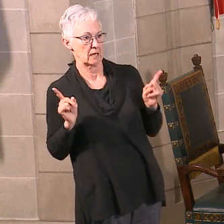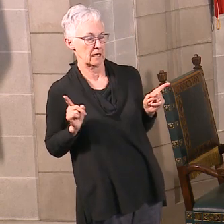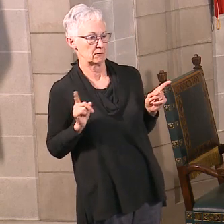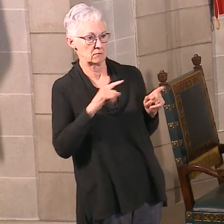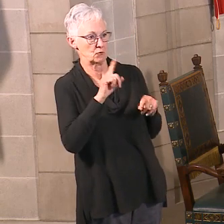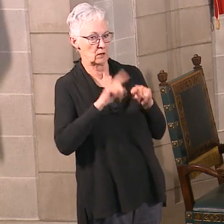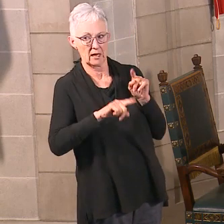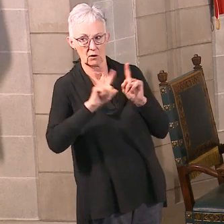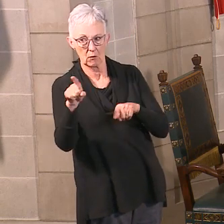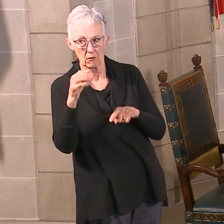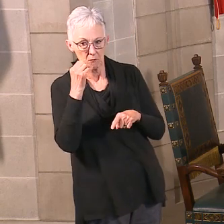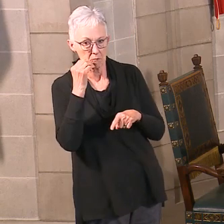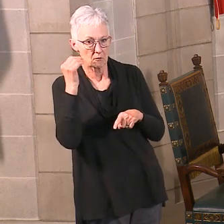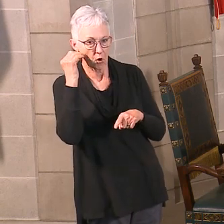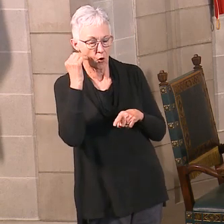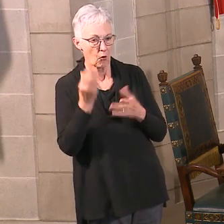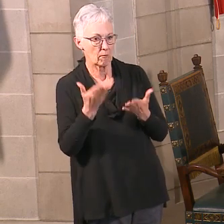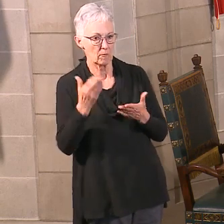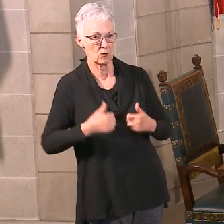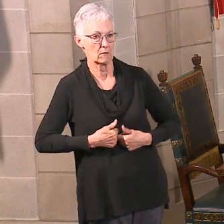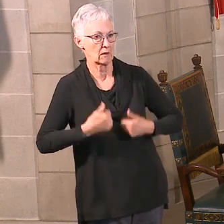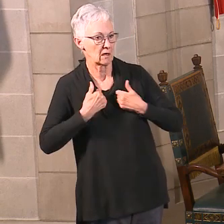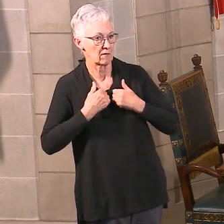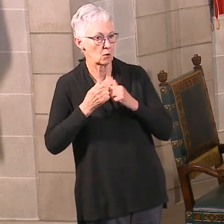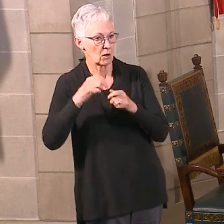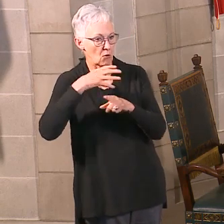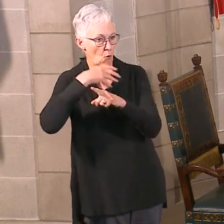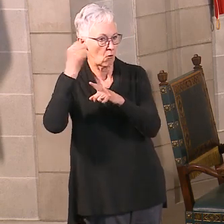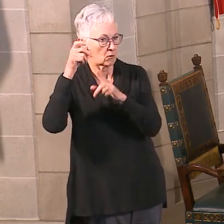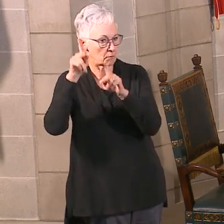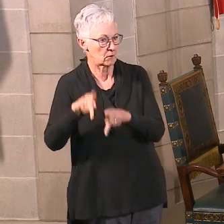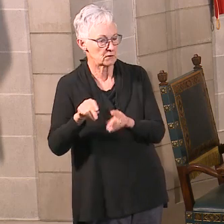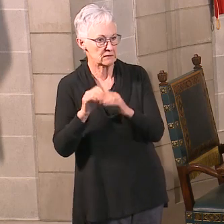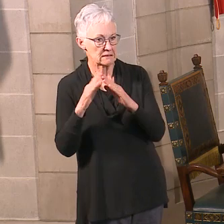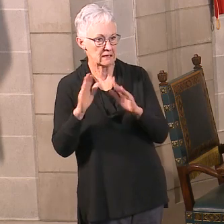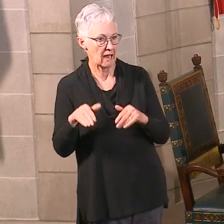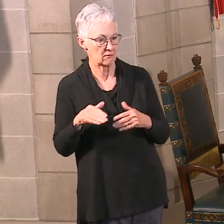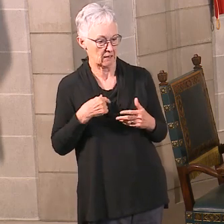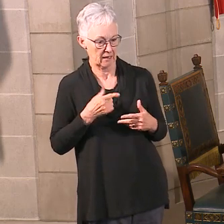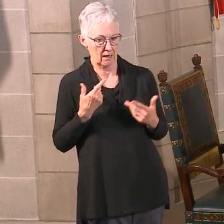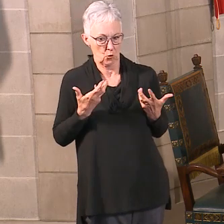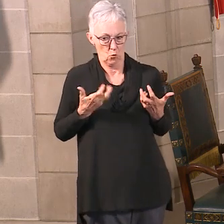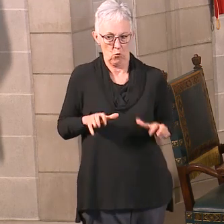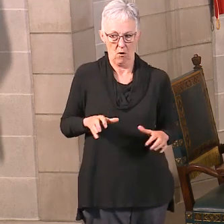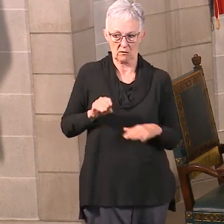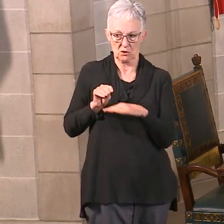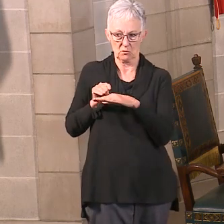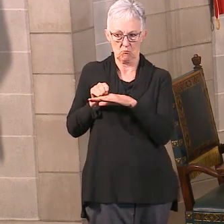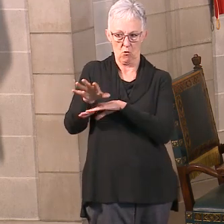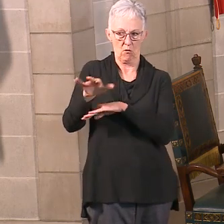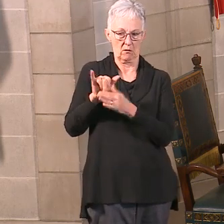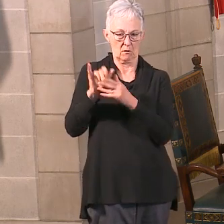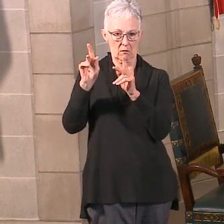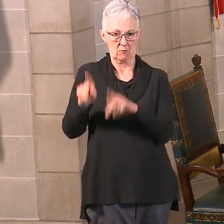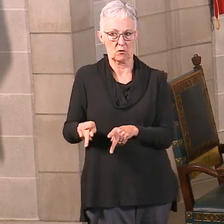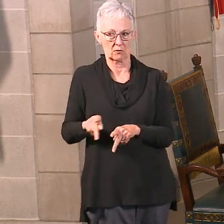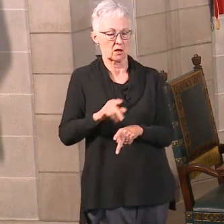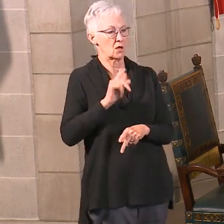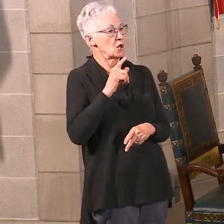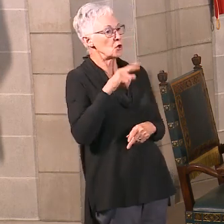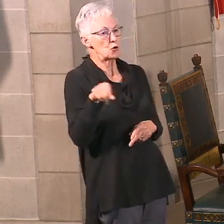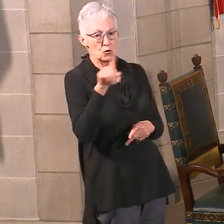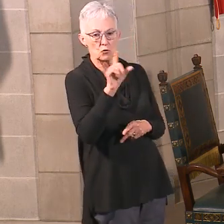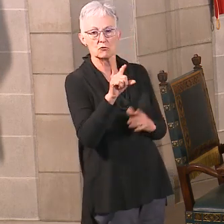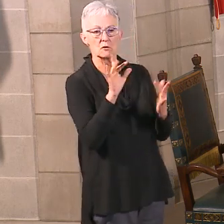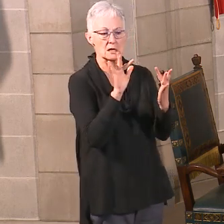risk at home. Maybe somebody who's older with those underlying health conditions. You can work with your local public health department to be able to get access